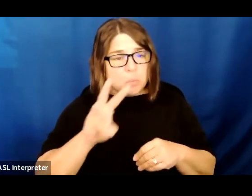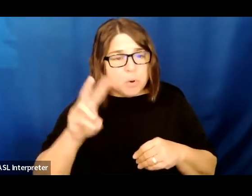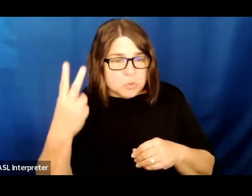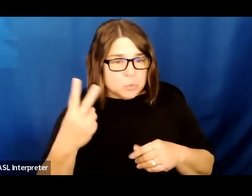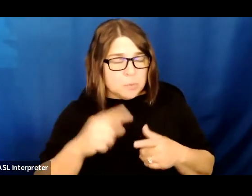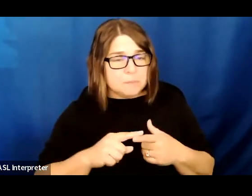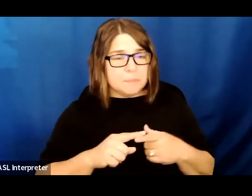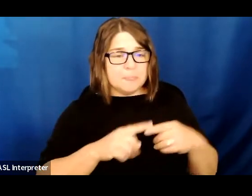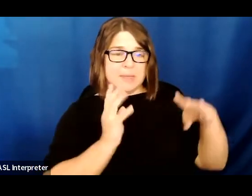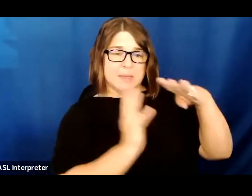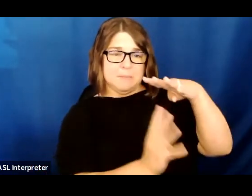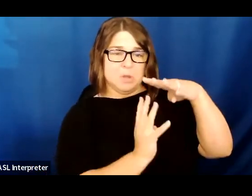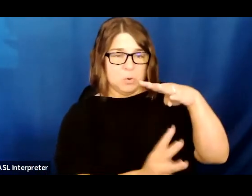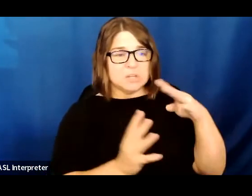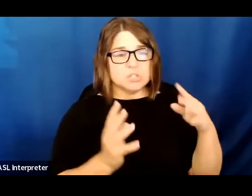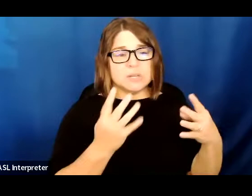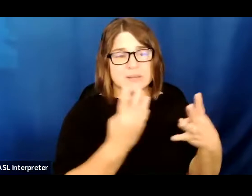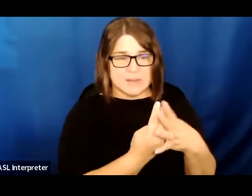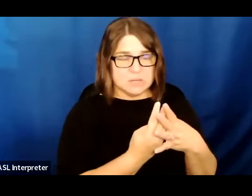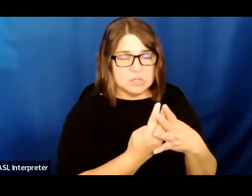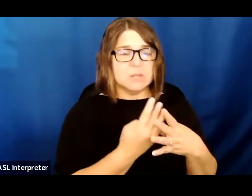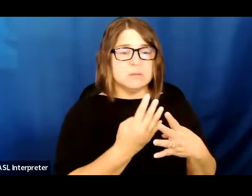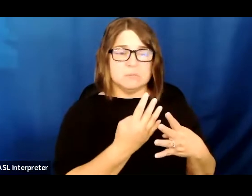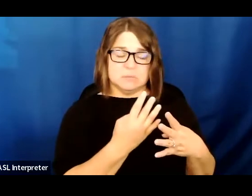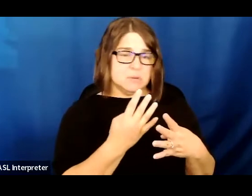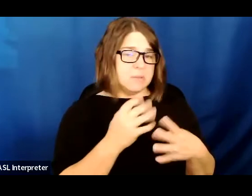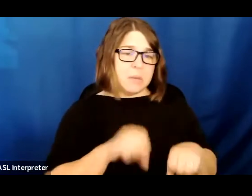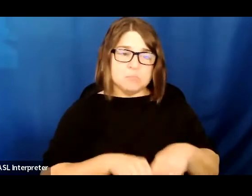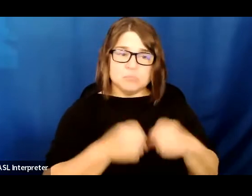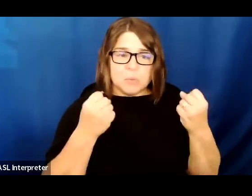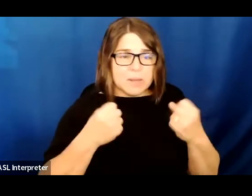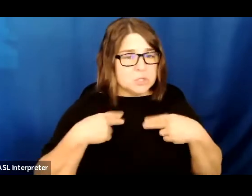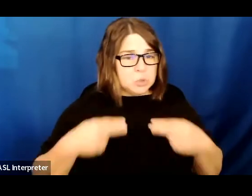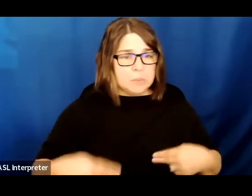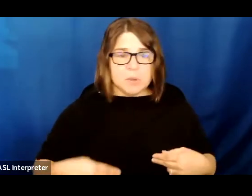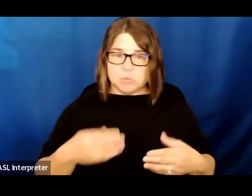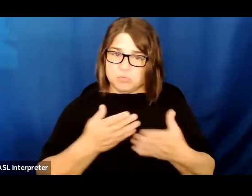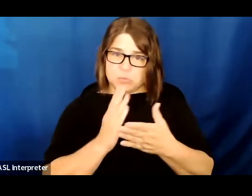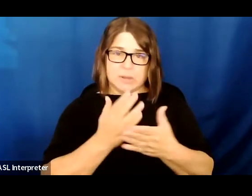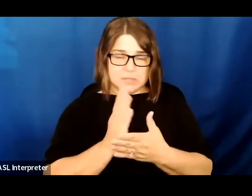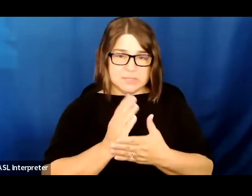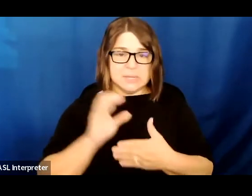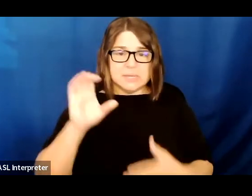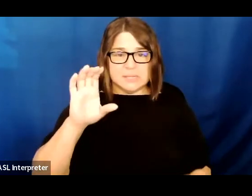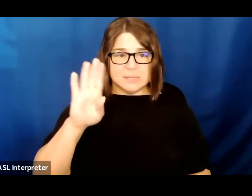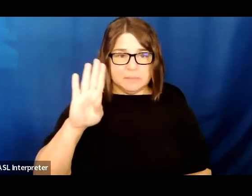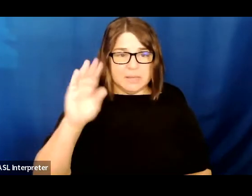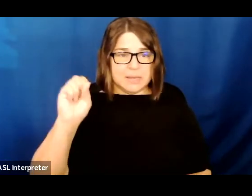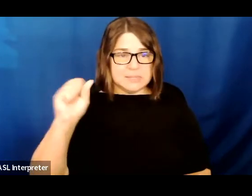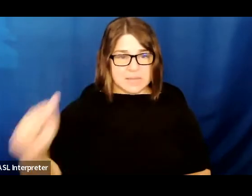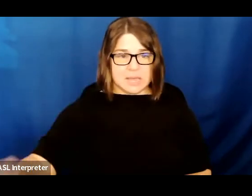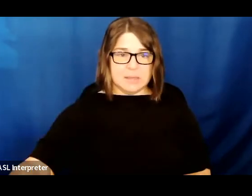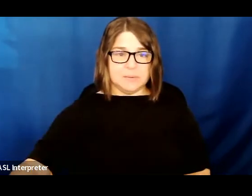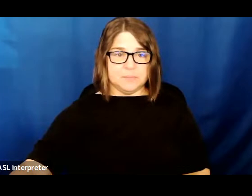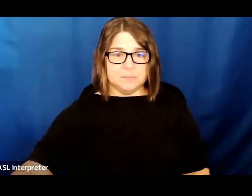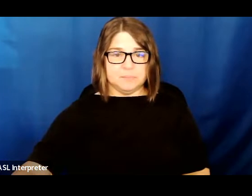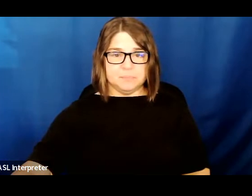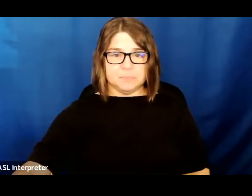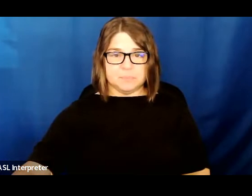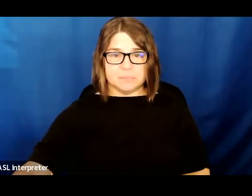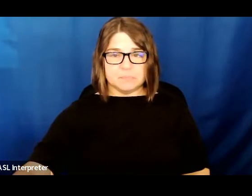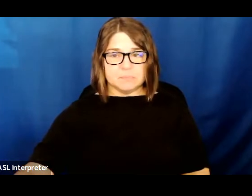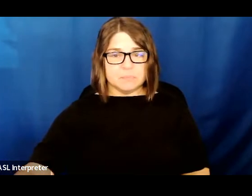takes place in the context of broader human rights violations. CBSA is the only police force in Canada with no